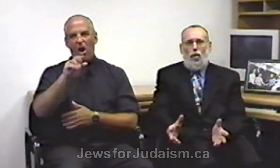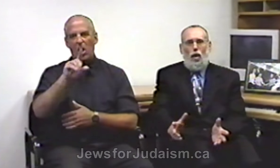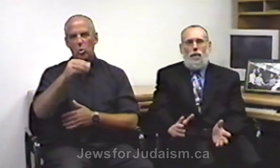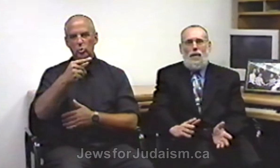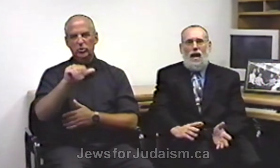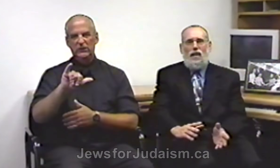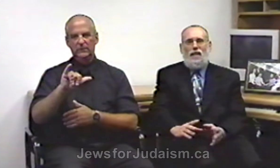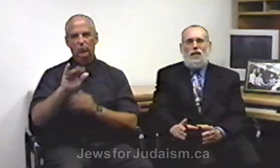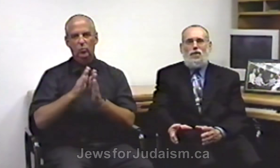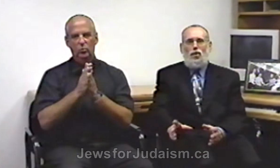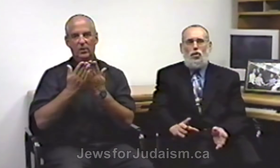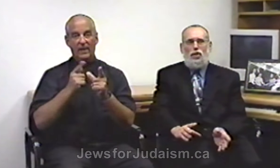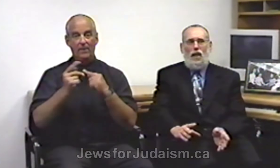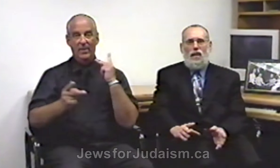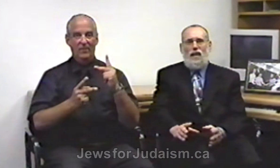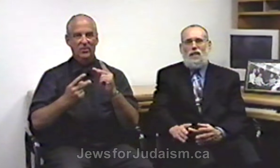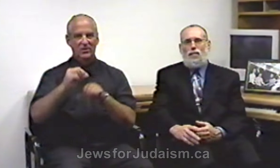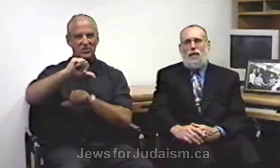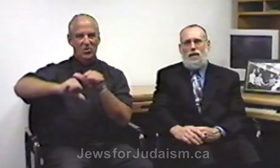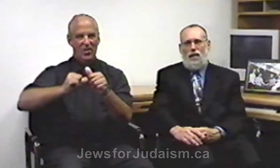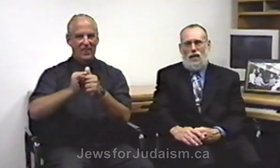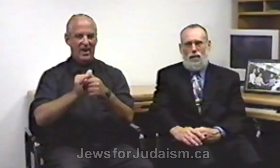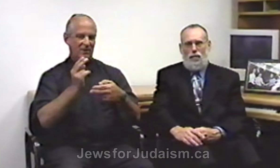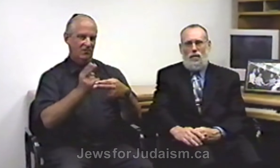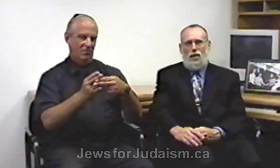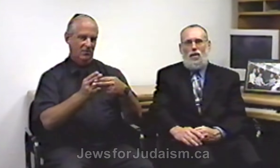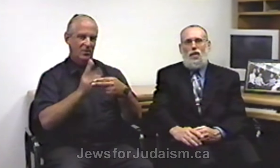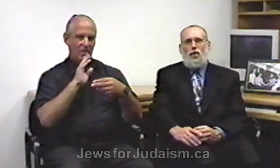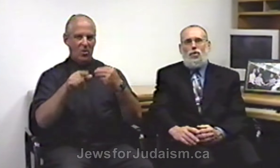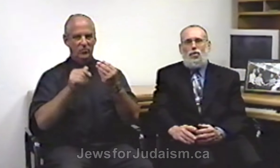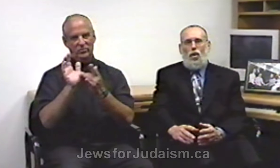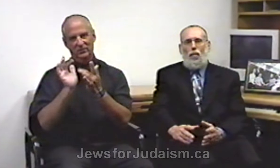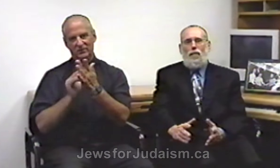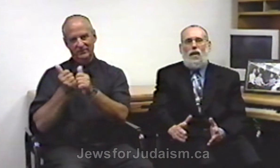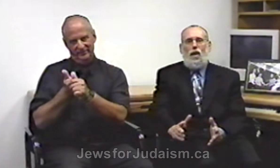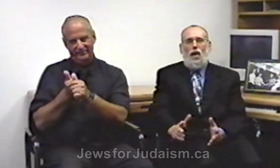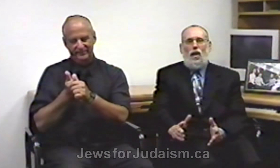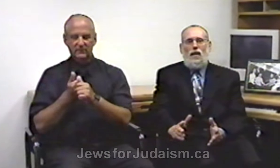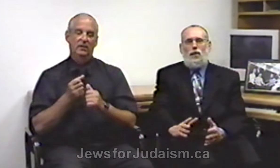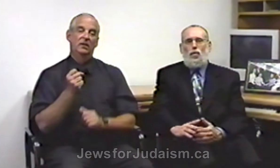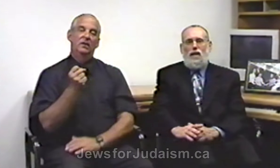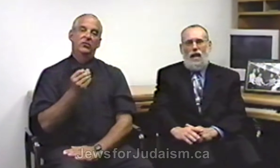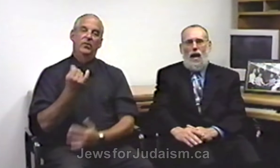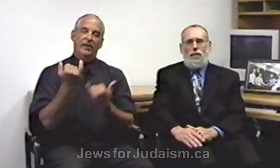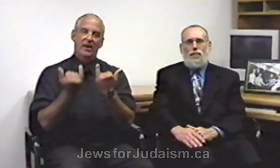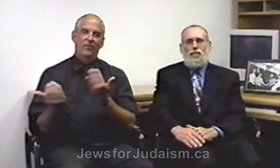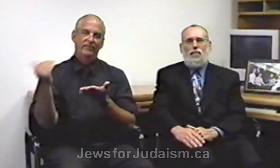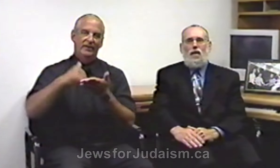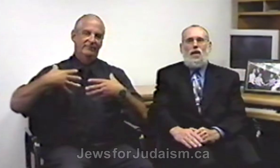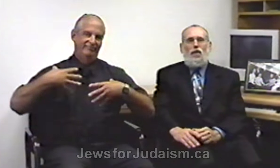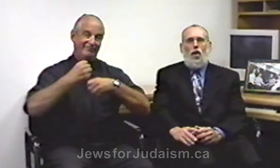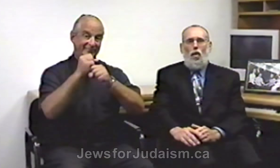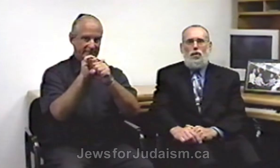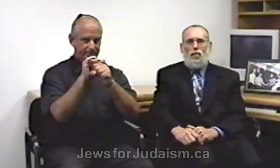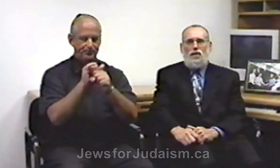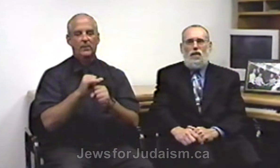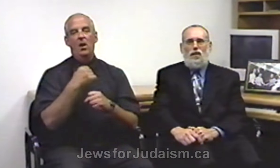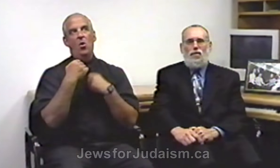automatically associate it that it's speaking to him so let's recap the only reason this